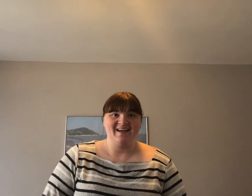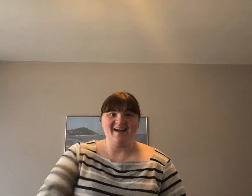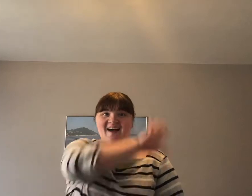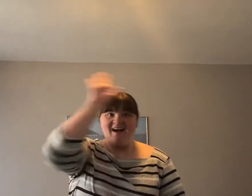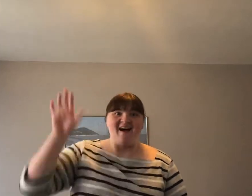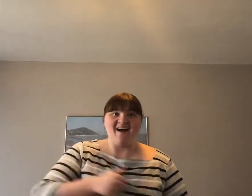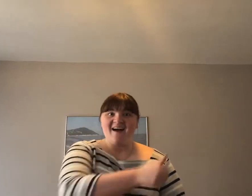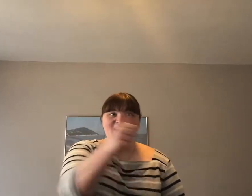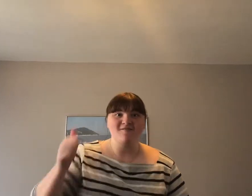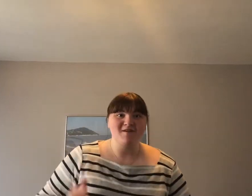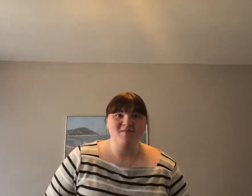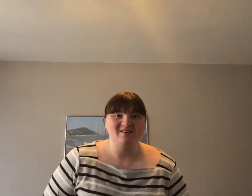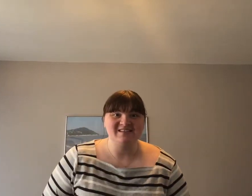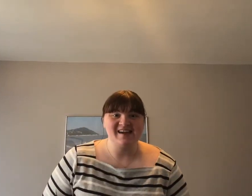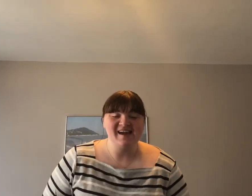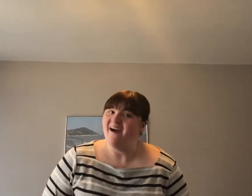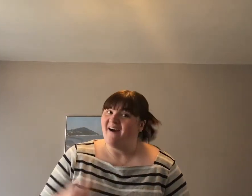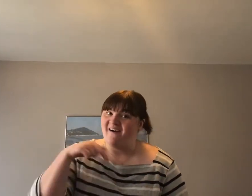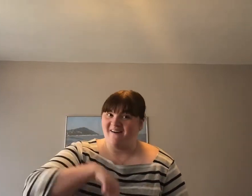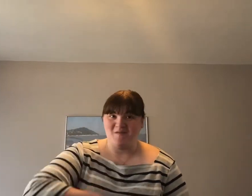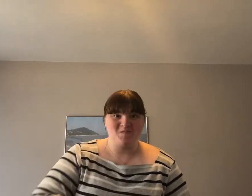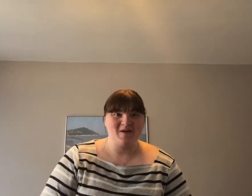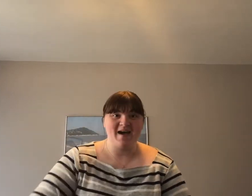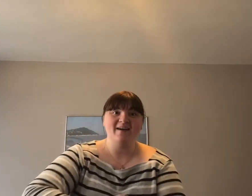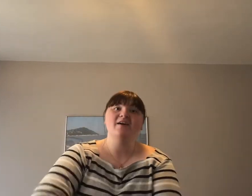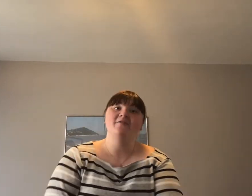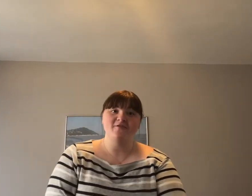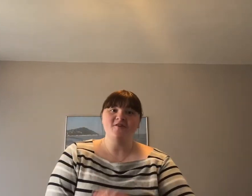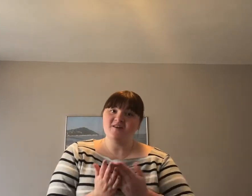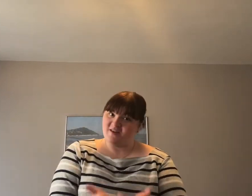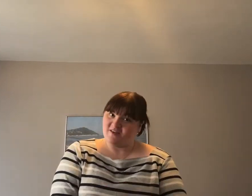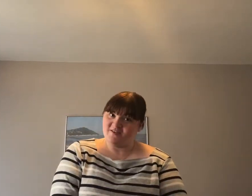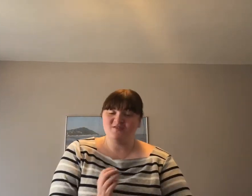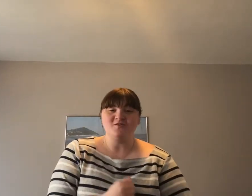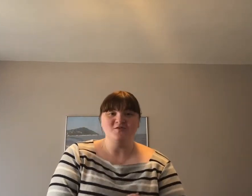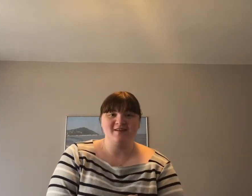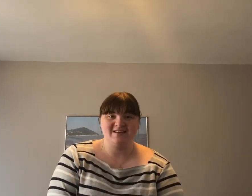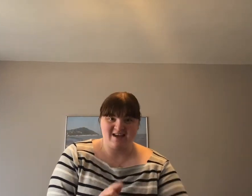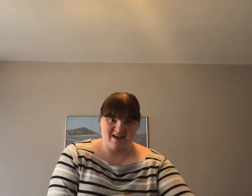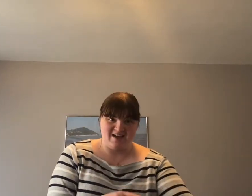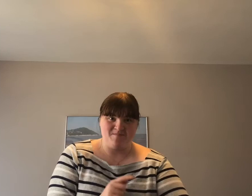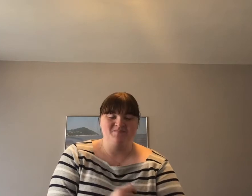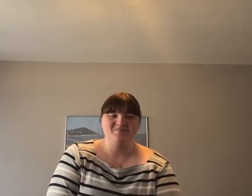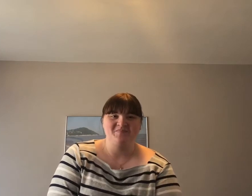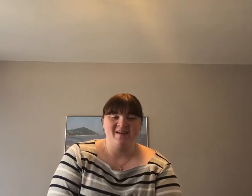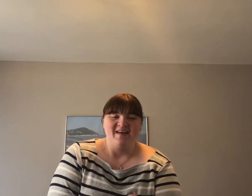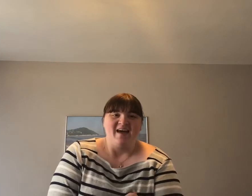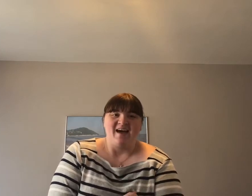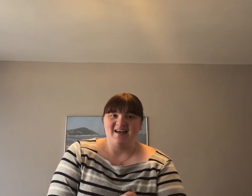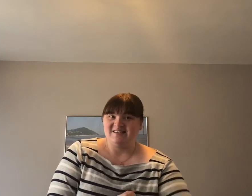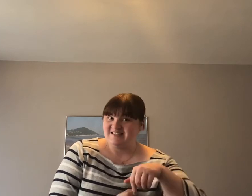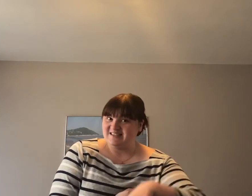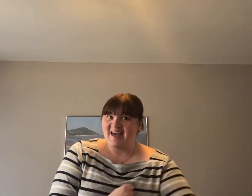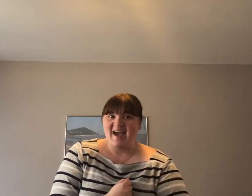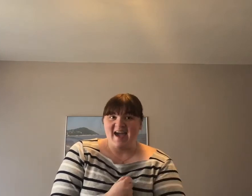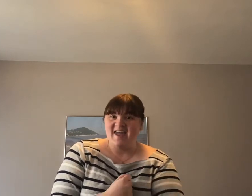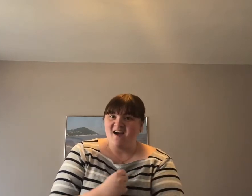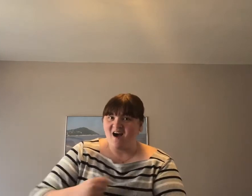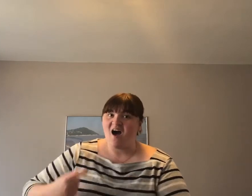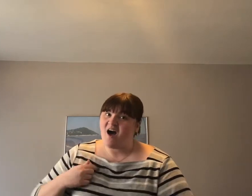Hi everybody, I'm back for another story time and today I